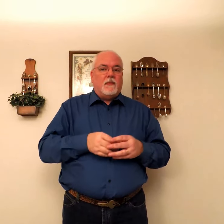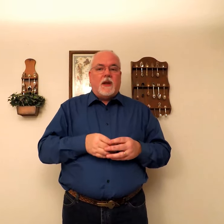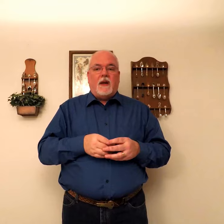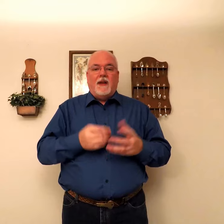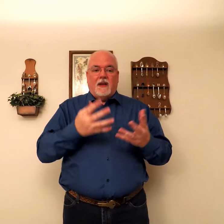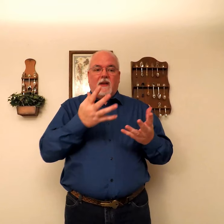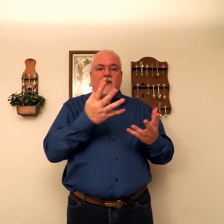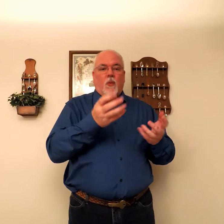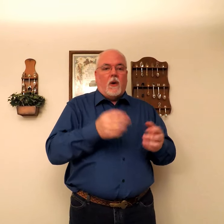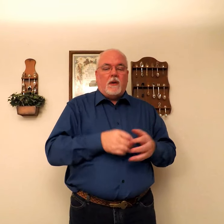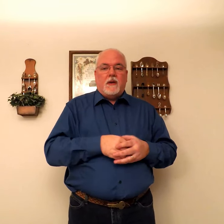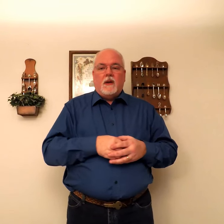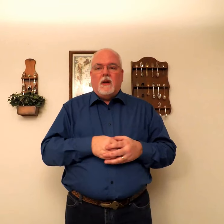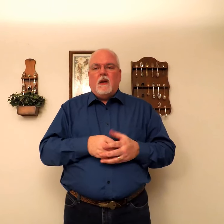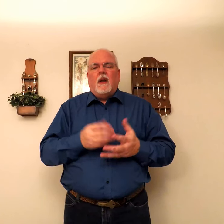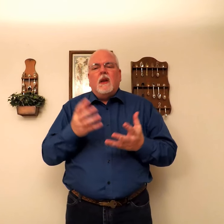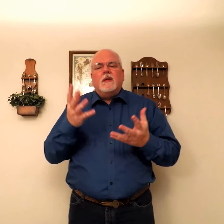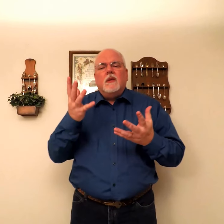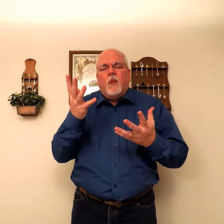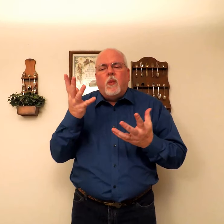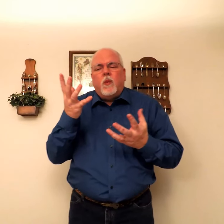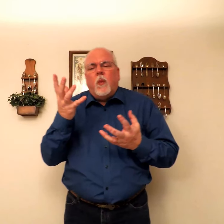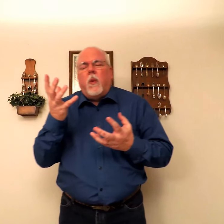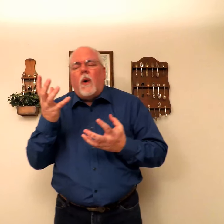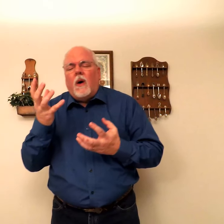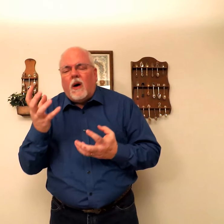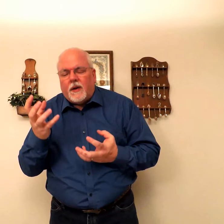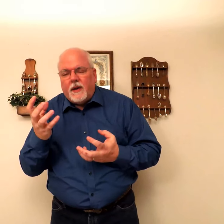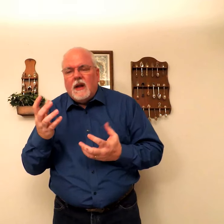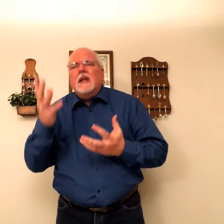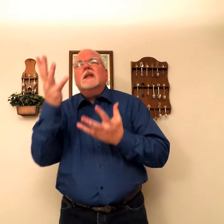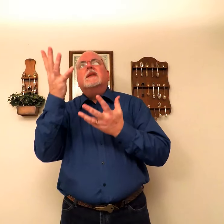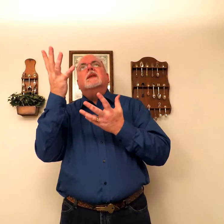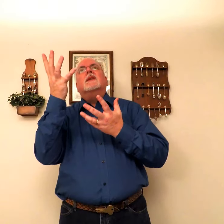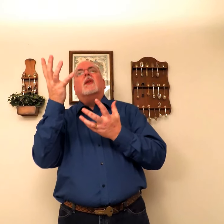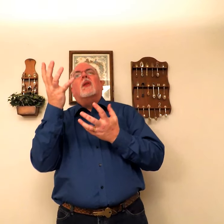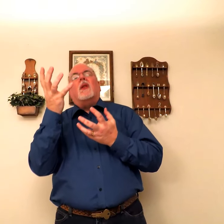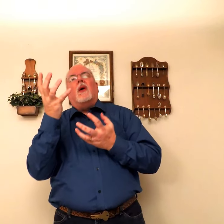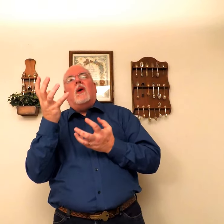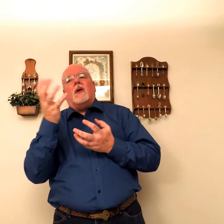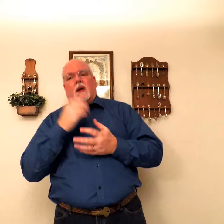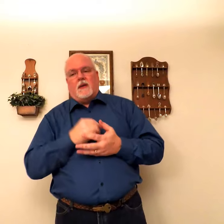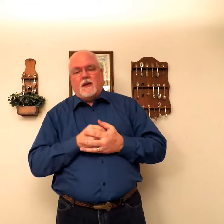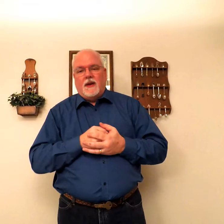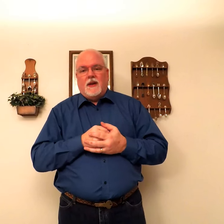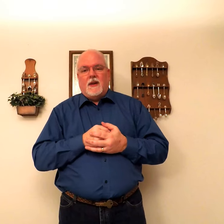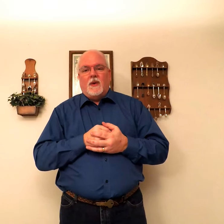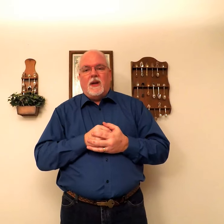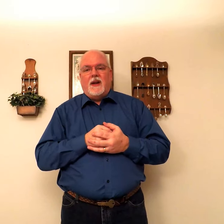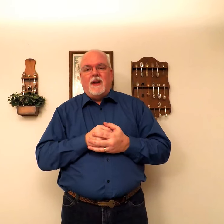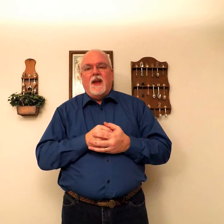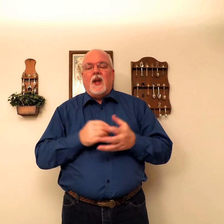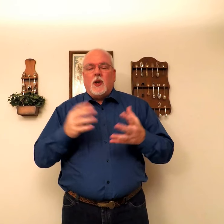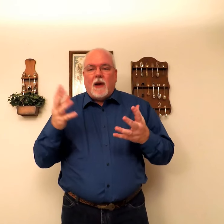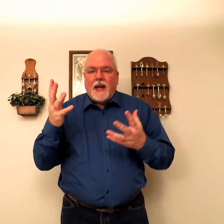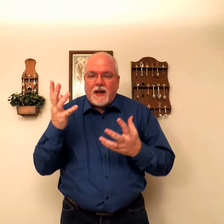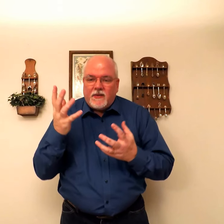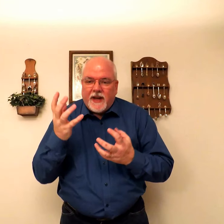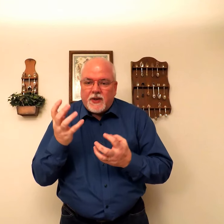Okay. This is want. This is want. This is longing. Okay. You might even get